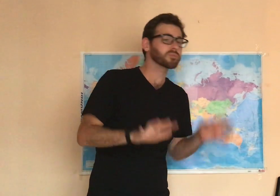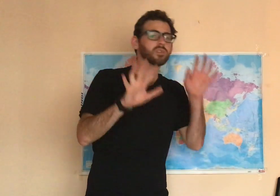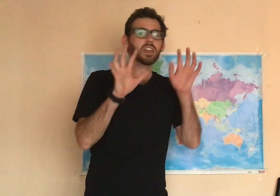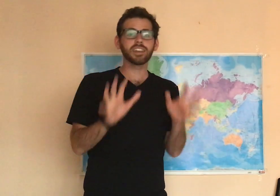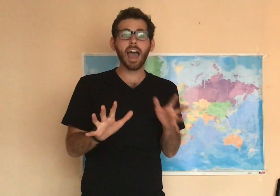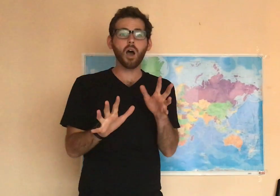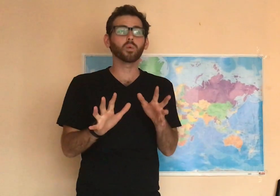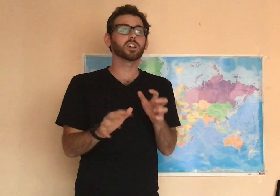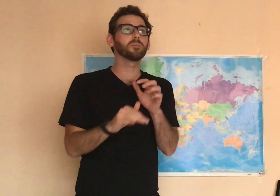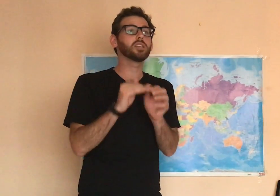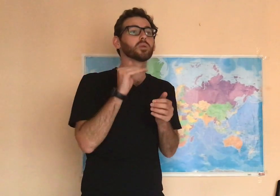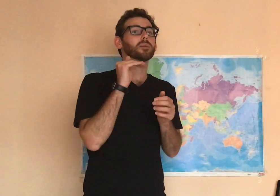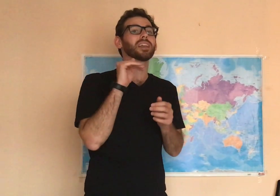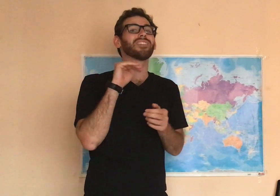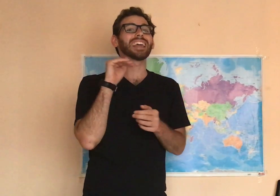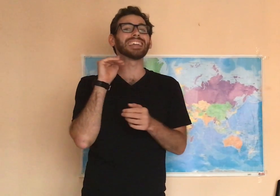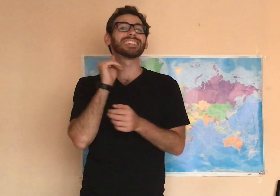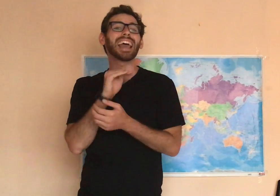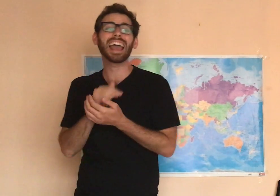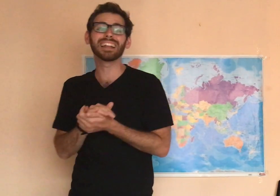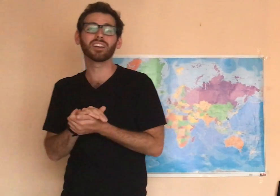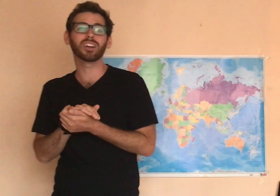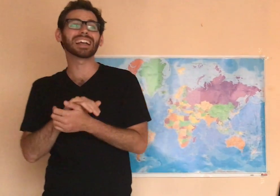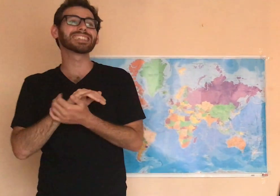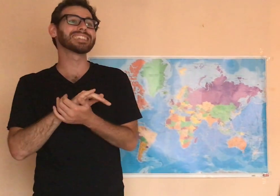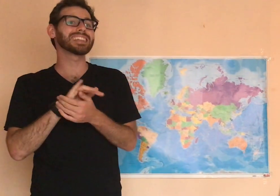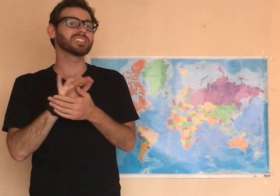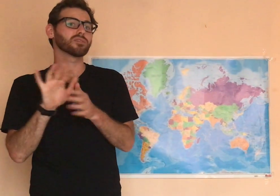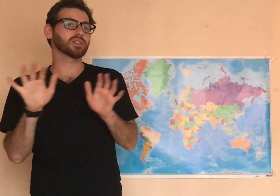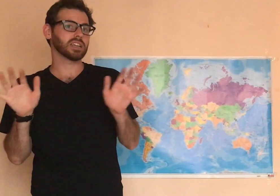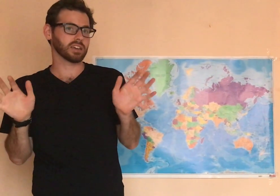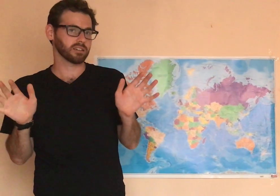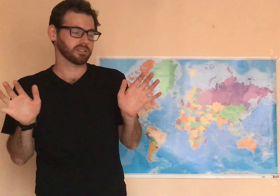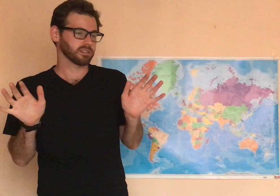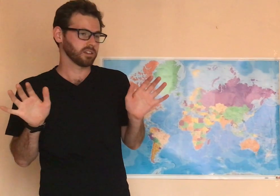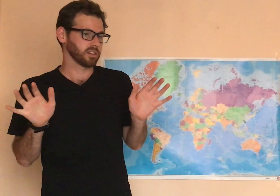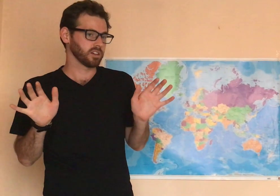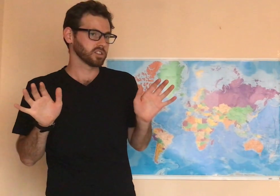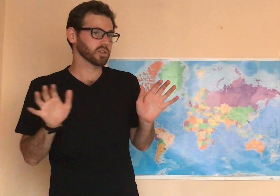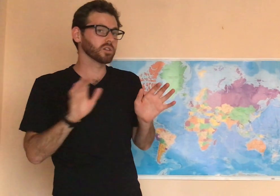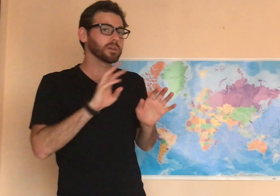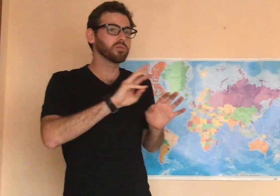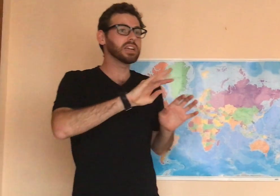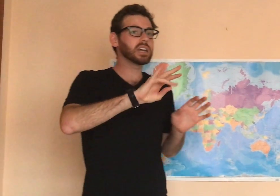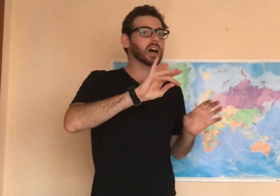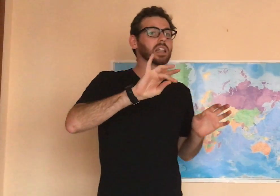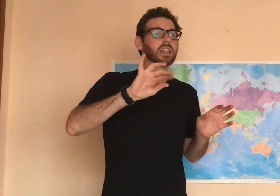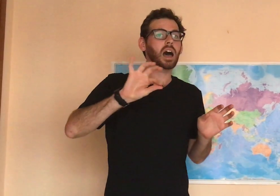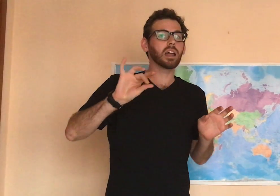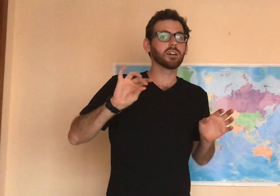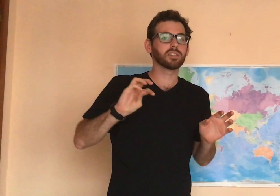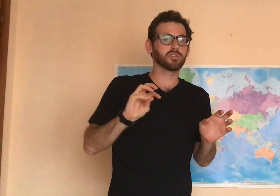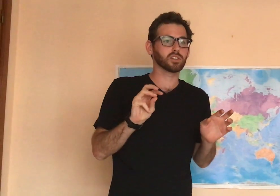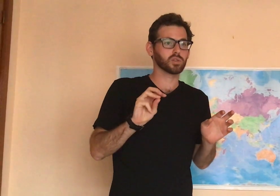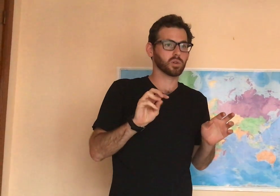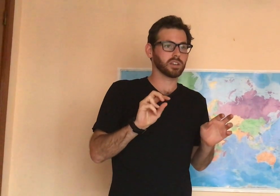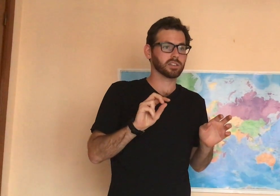So, now we're going to be doing a bit of extensive reading. So, we're going to be reading a lot of different stories.